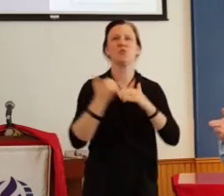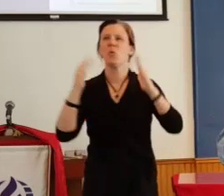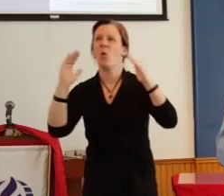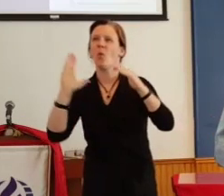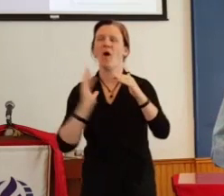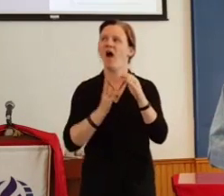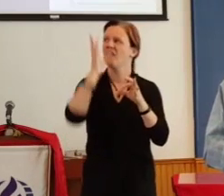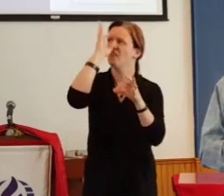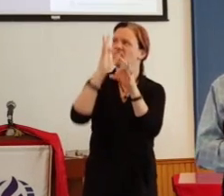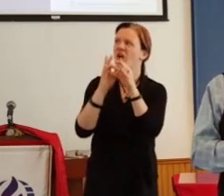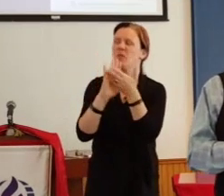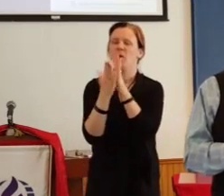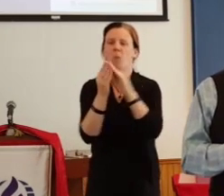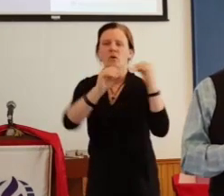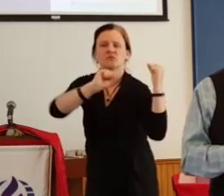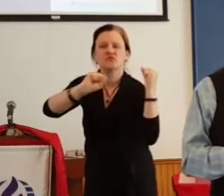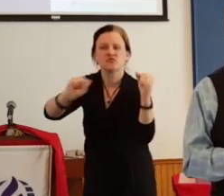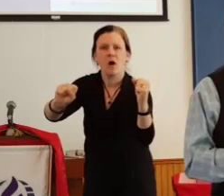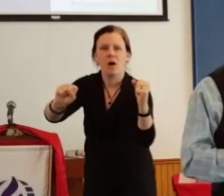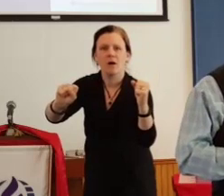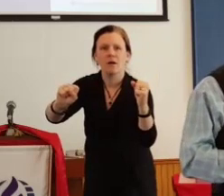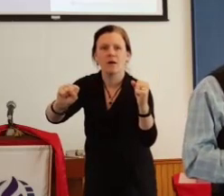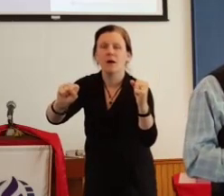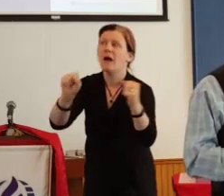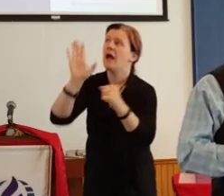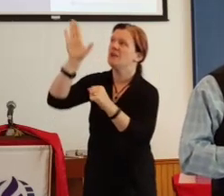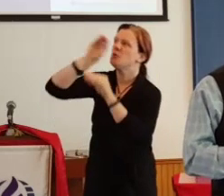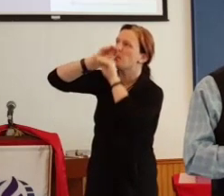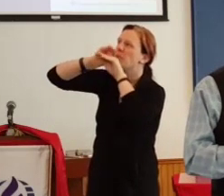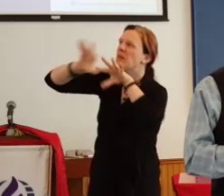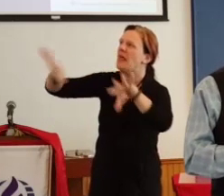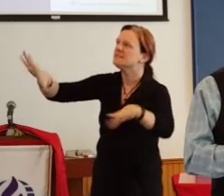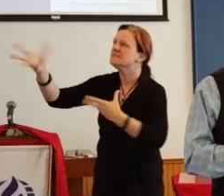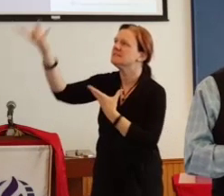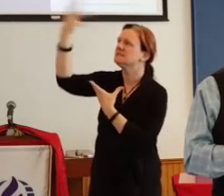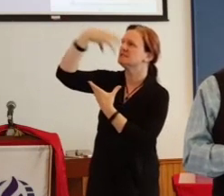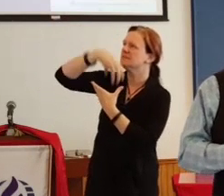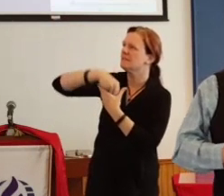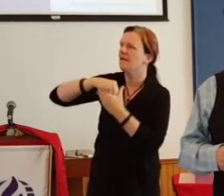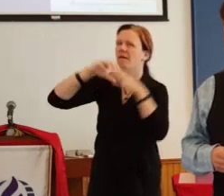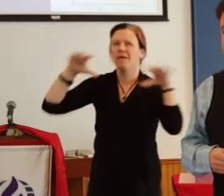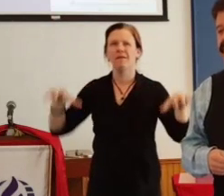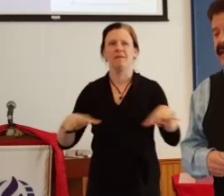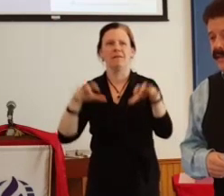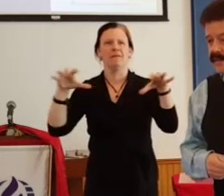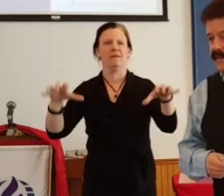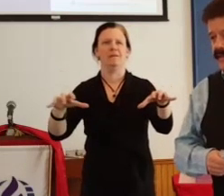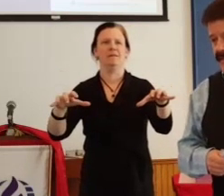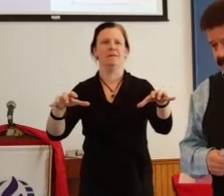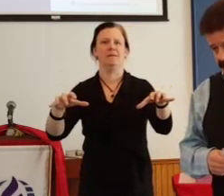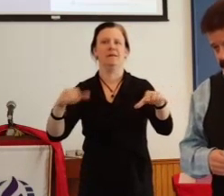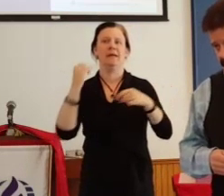and to help us see the many blessings that abound in our life. If we listen to the Spirit,